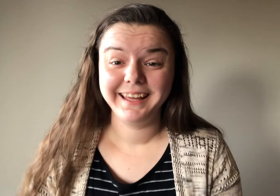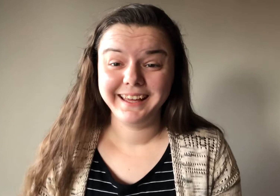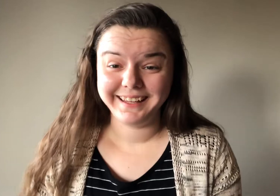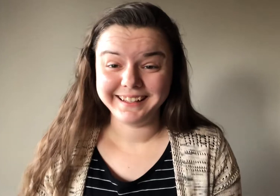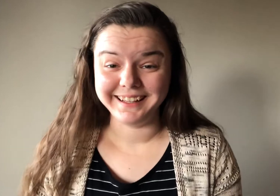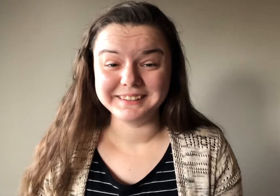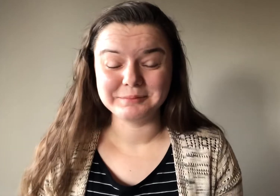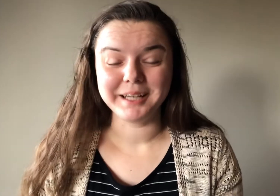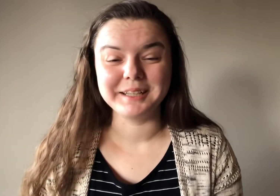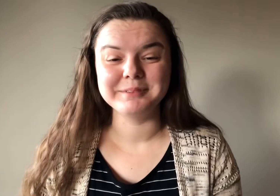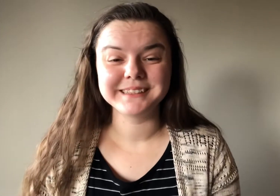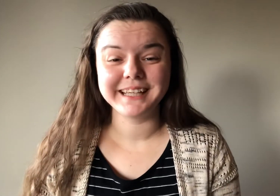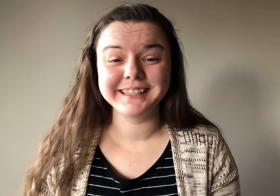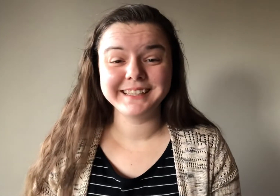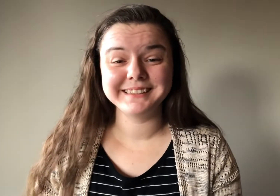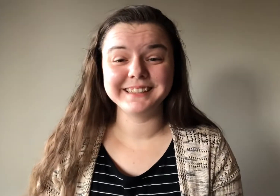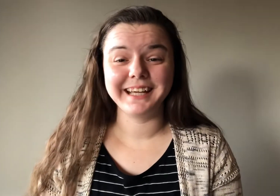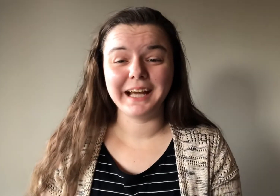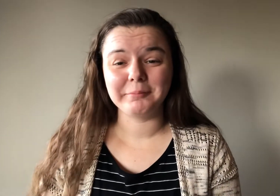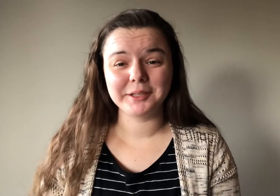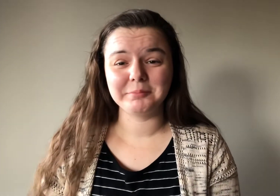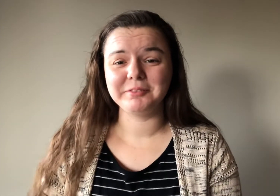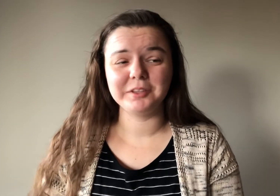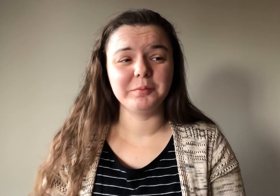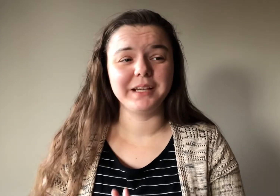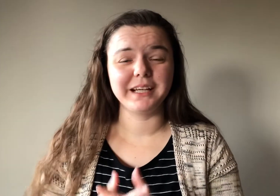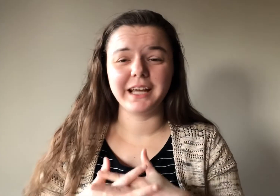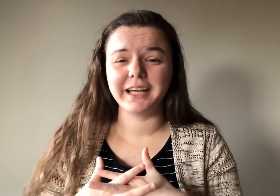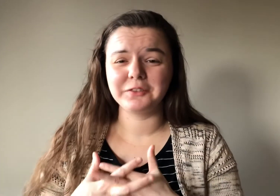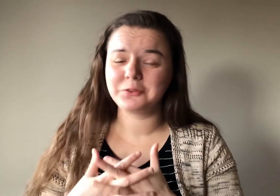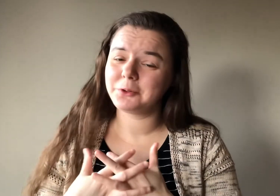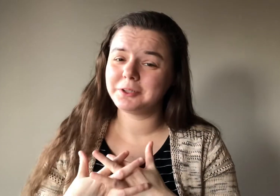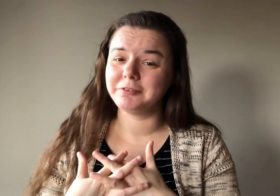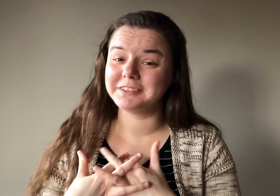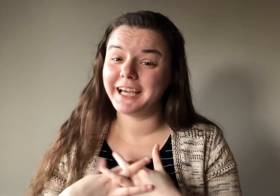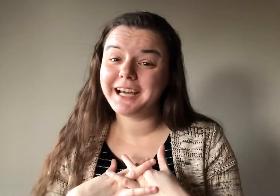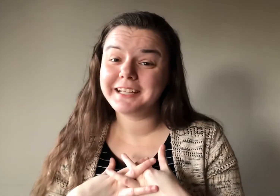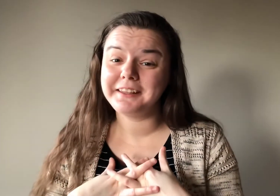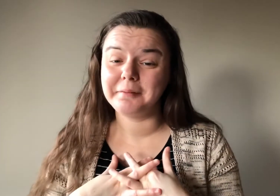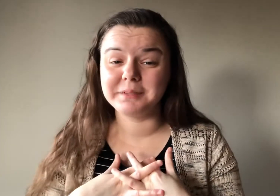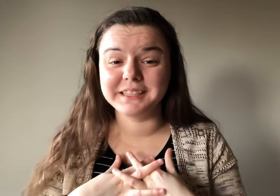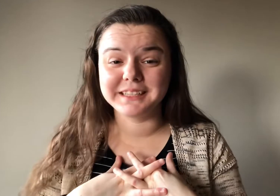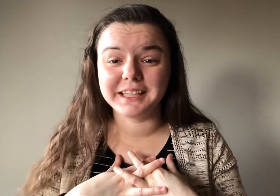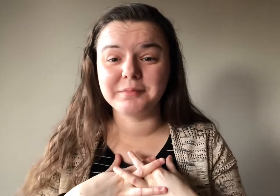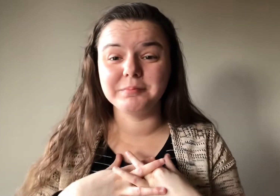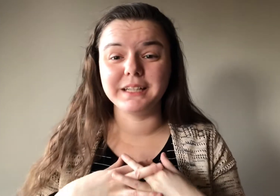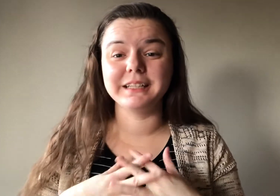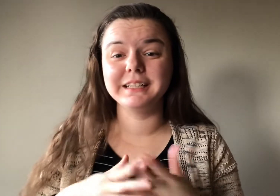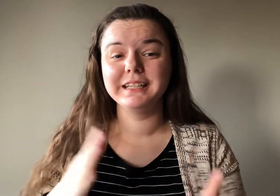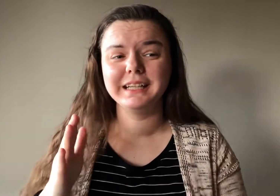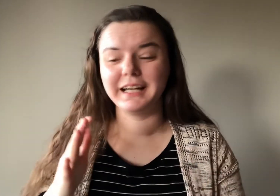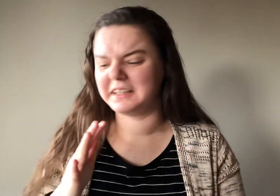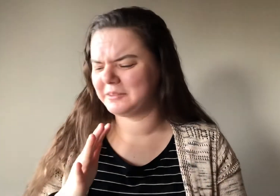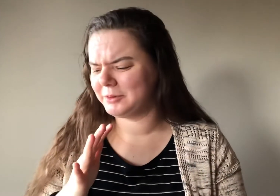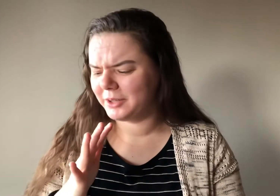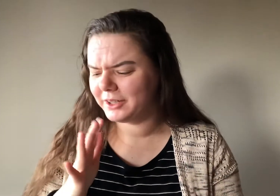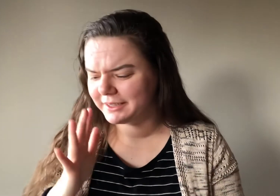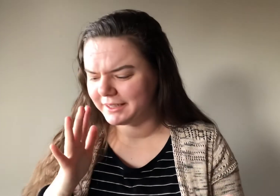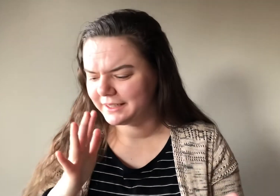Hey guys, my name is Hailey and today I'm going to be filming a sort of tag that me and Kate made and I think we're calling it